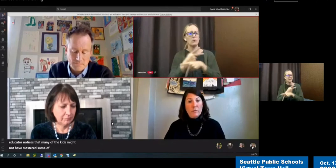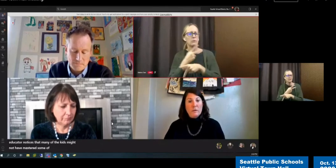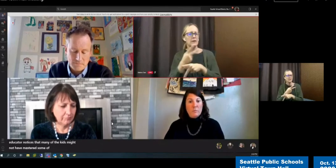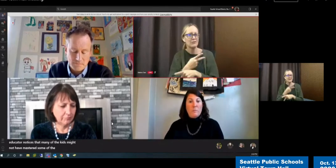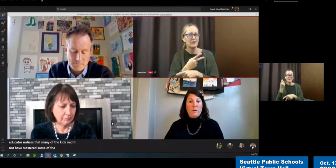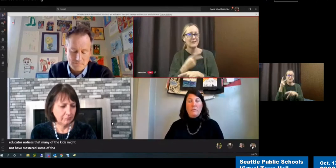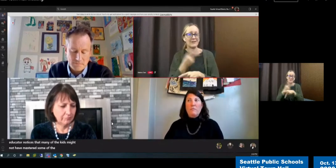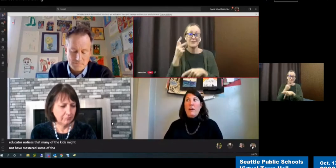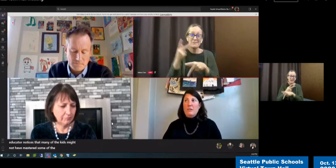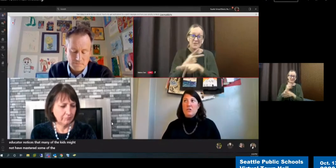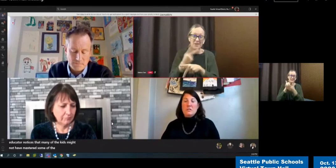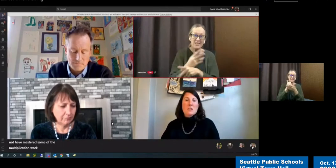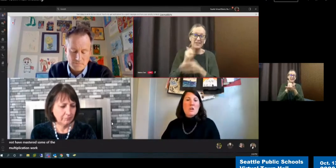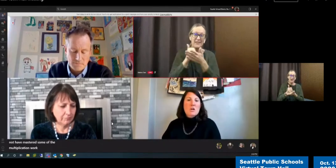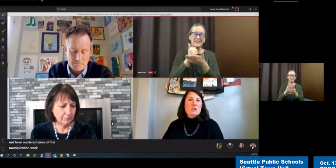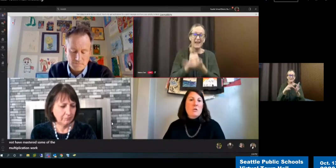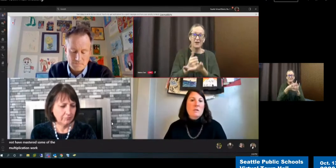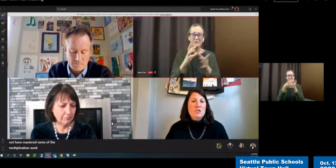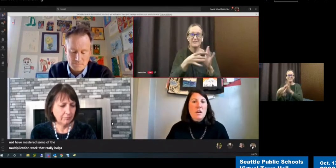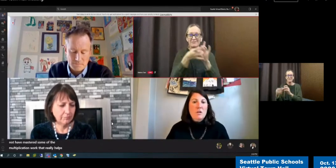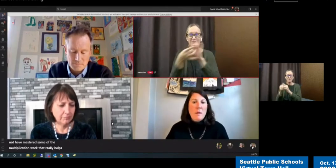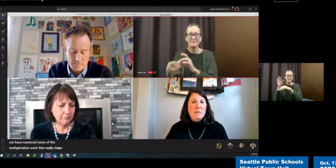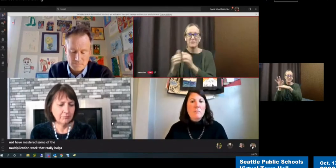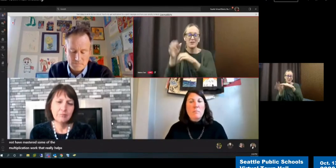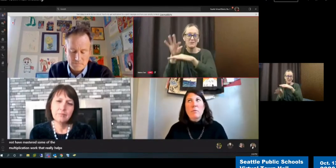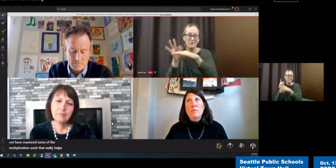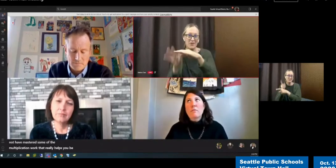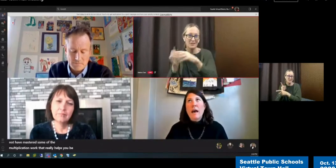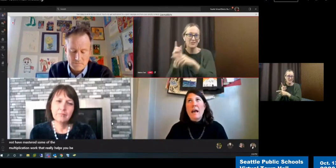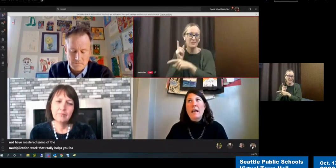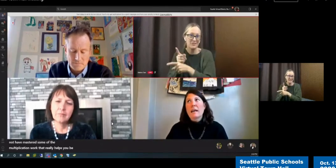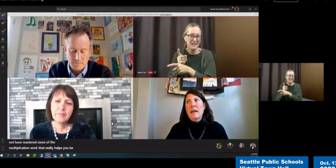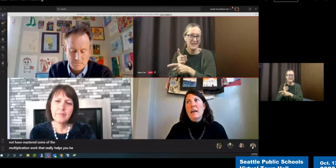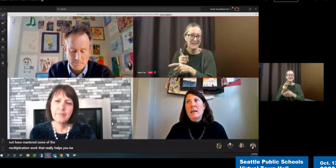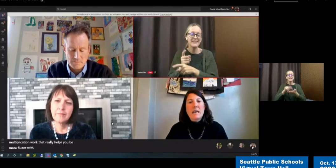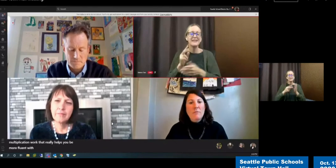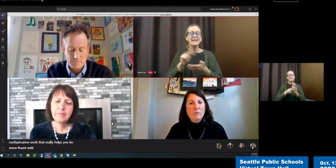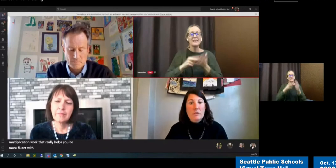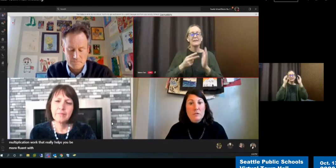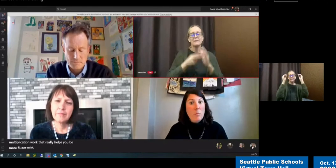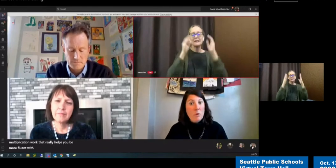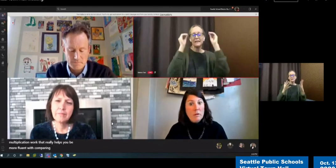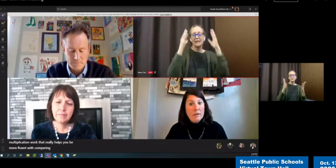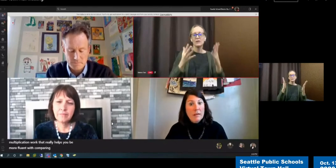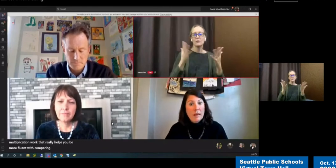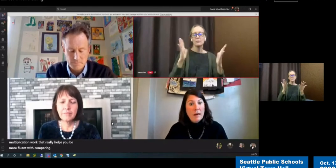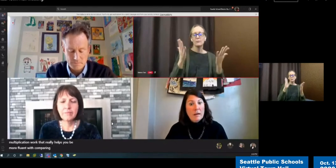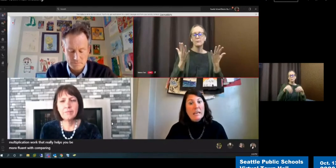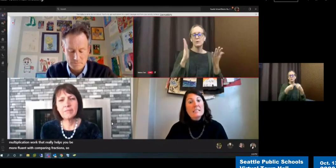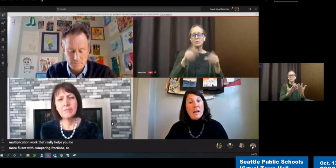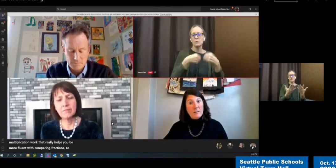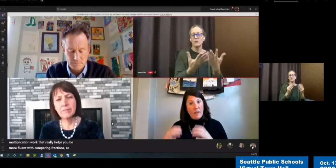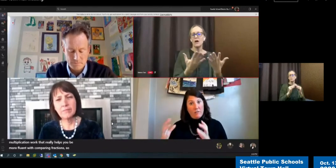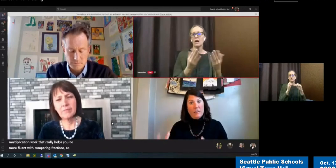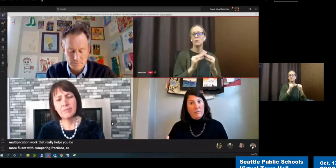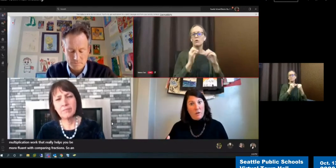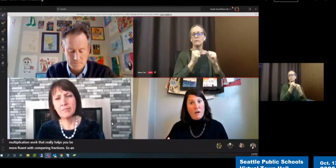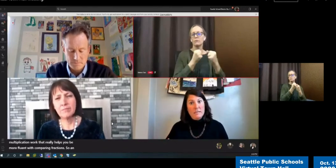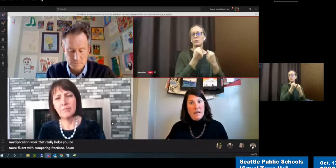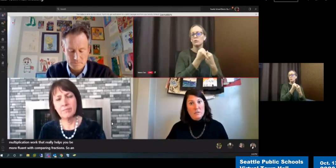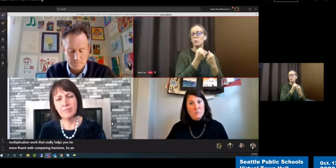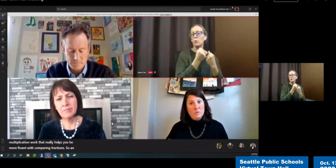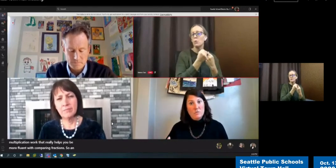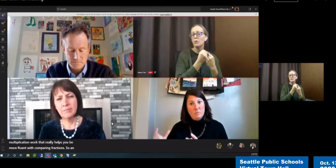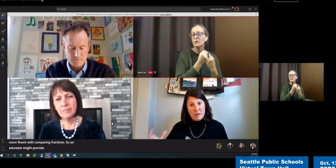more fluent with comparing fractions. So an educator might provide a scaffold or support inside of that grade level